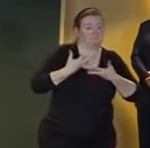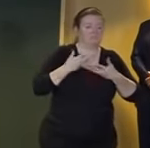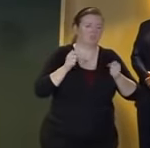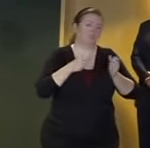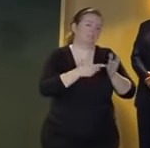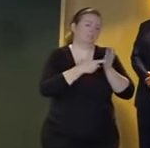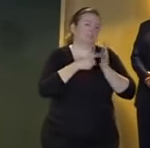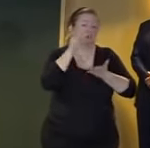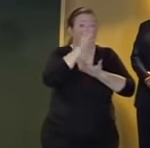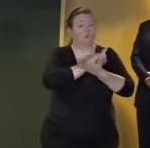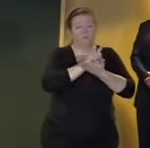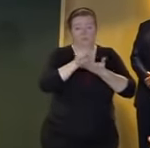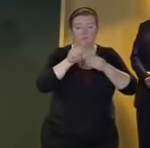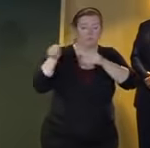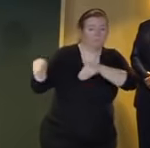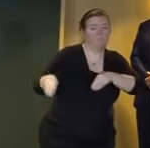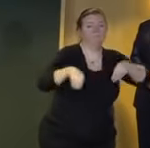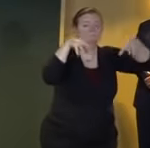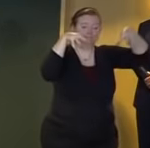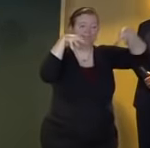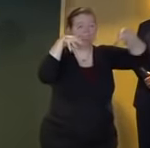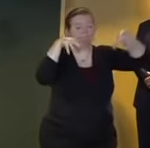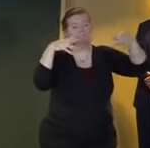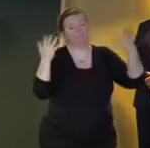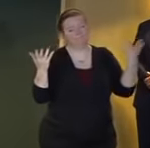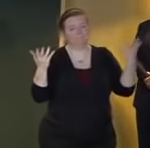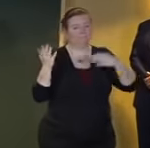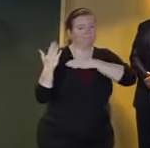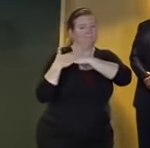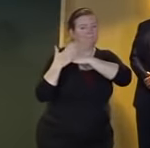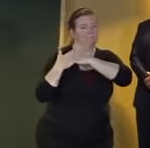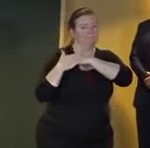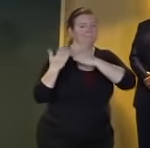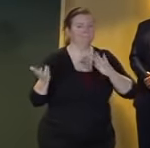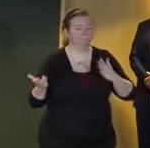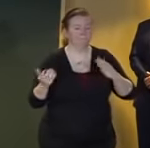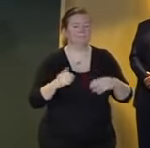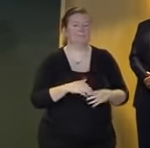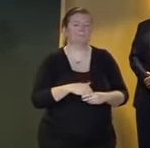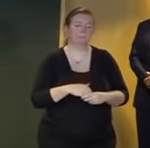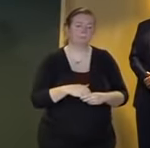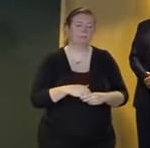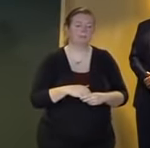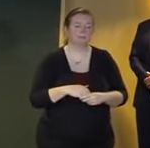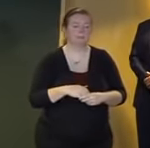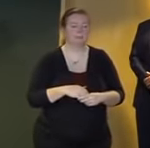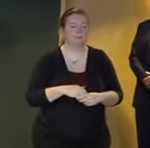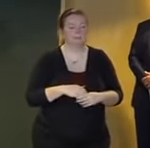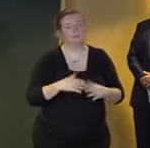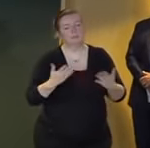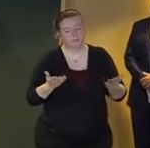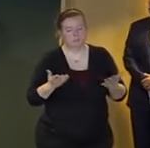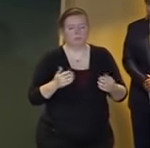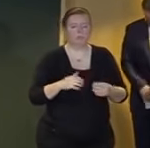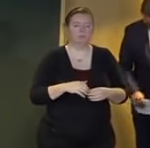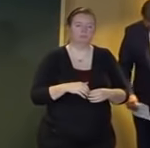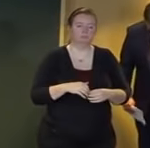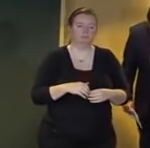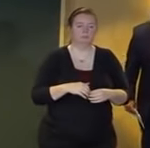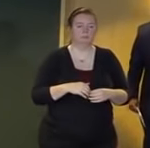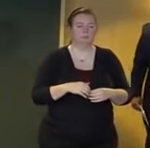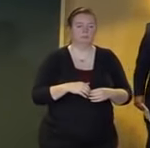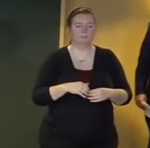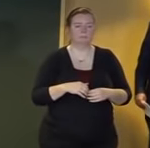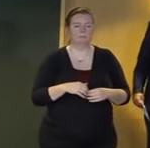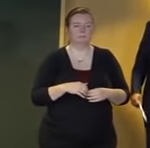week to get all of those houses and locations back up uh to full power most of which could be resolved relatively quickly